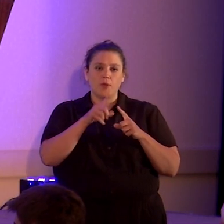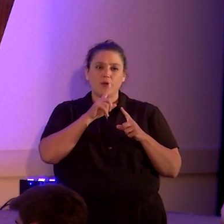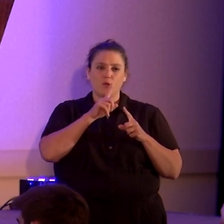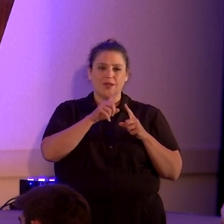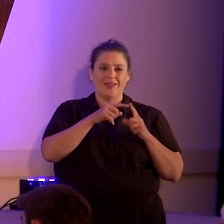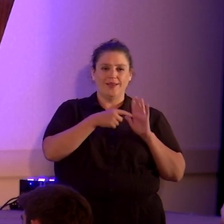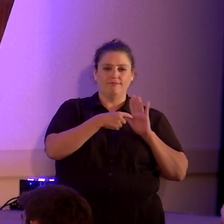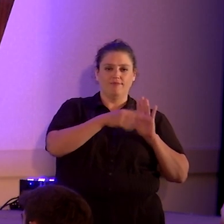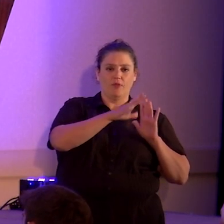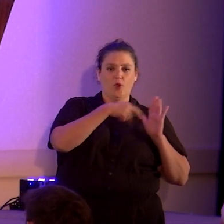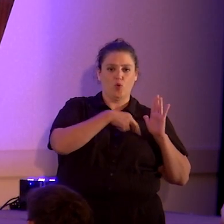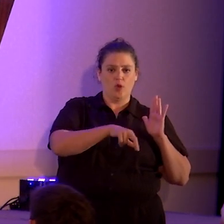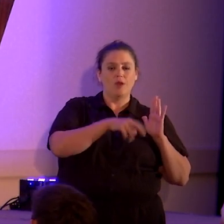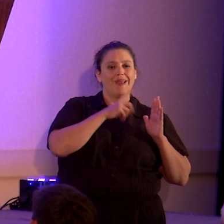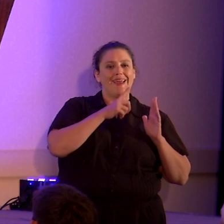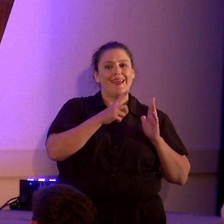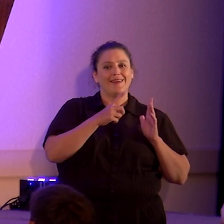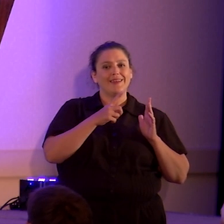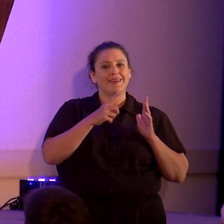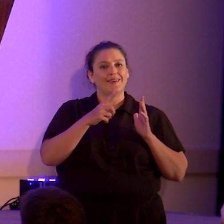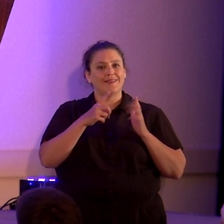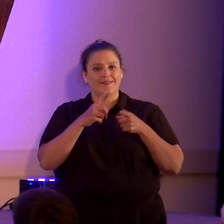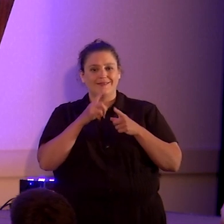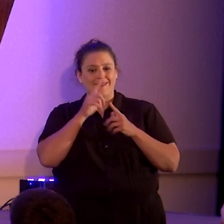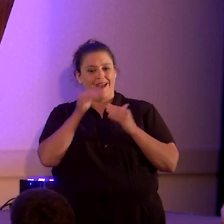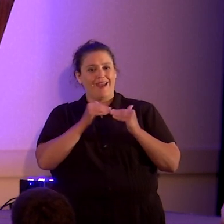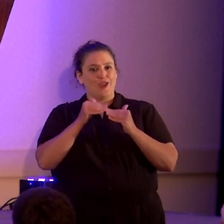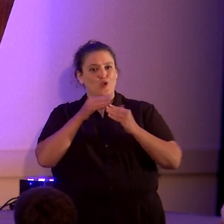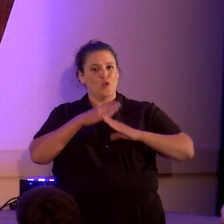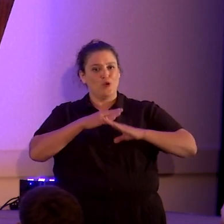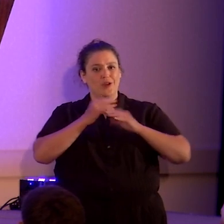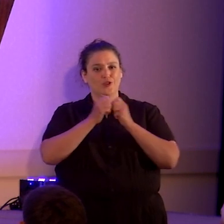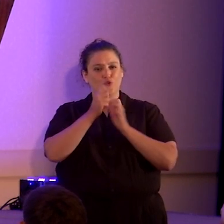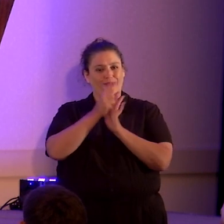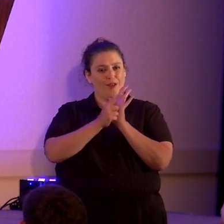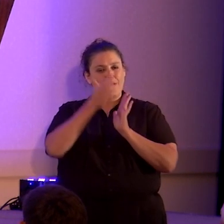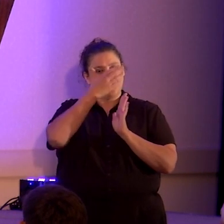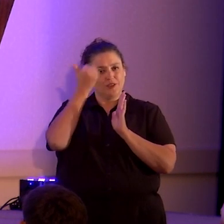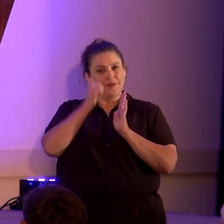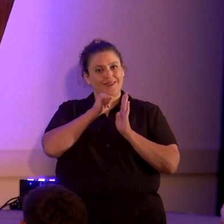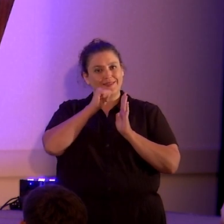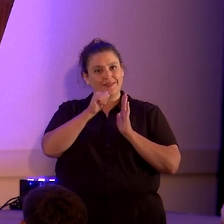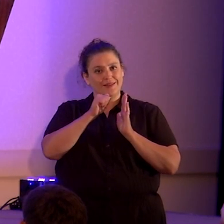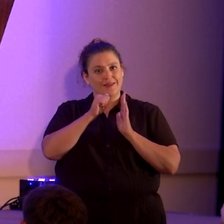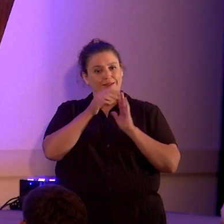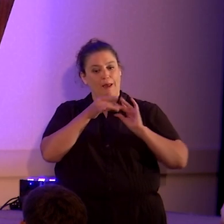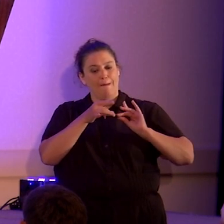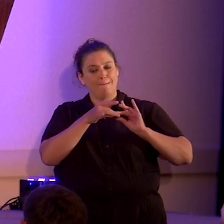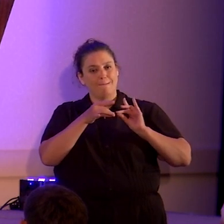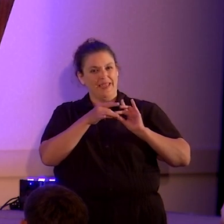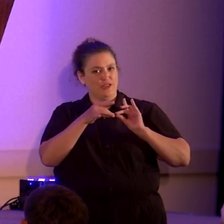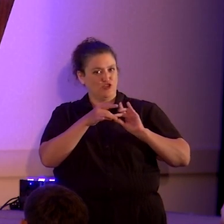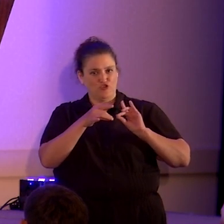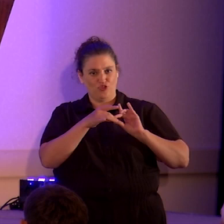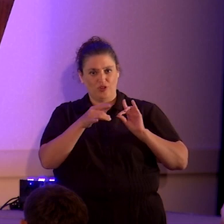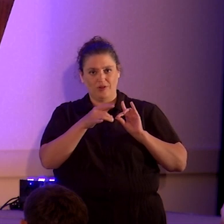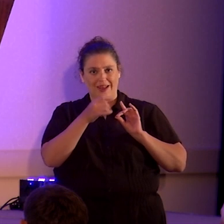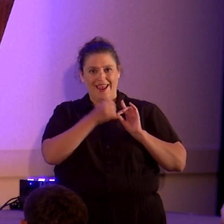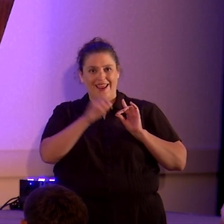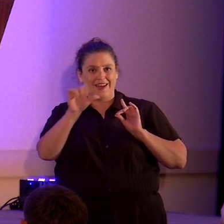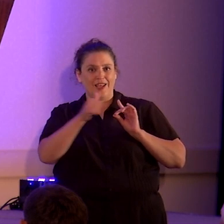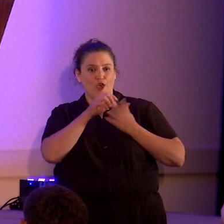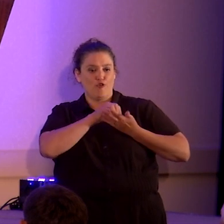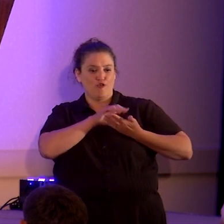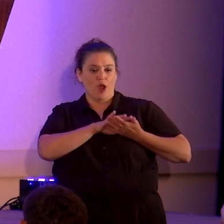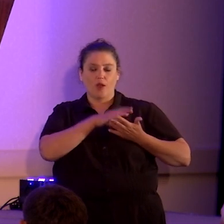And at a bare minimum, it denies us also of equal protection of the laws because it does not mention a single other document, religious